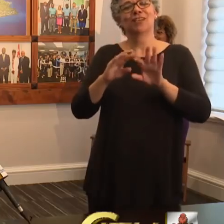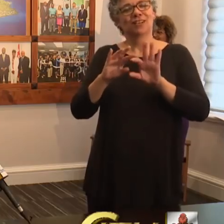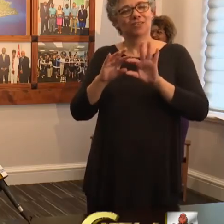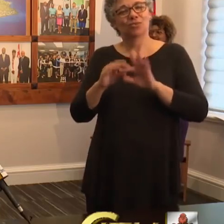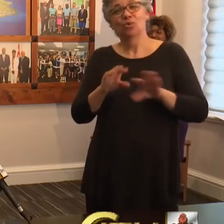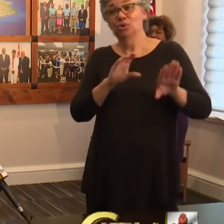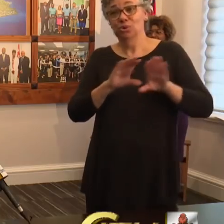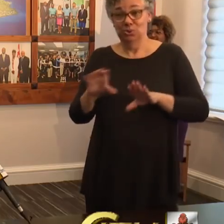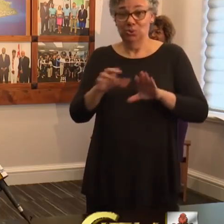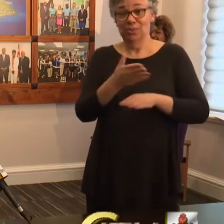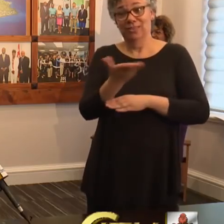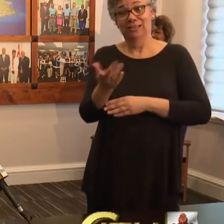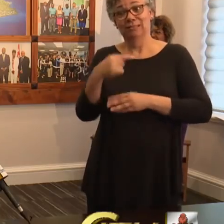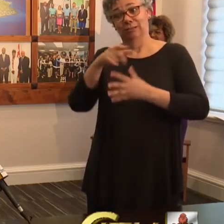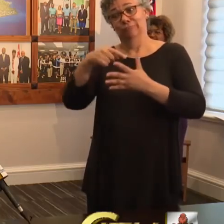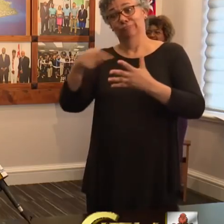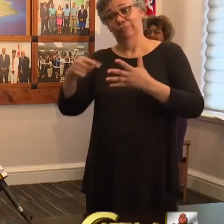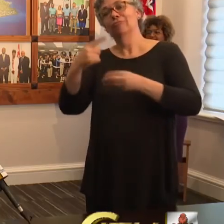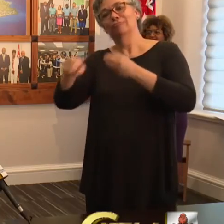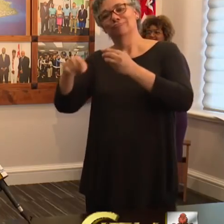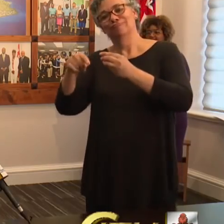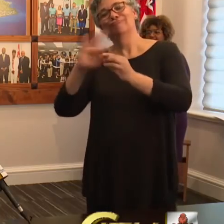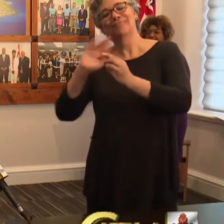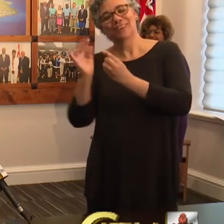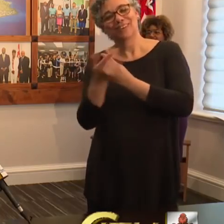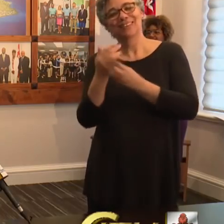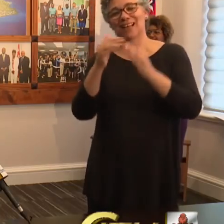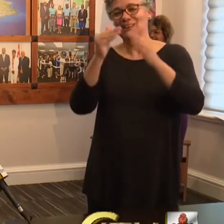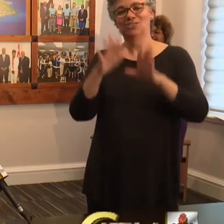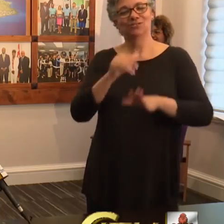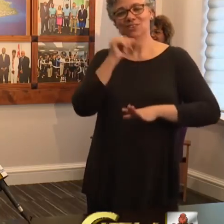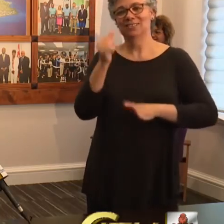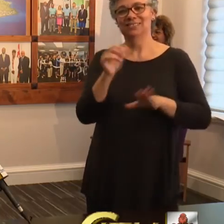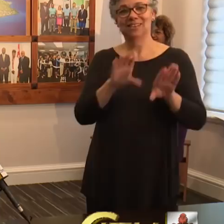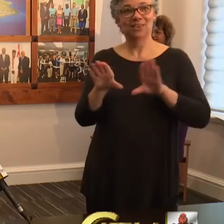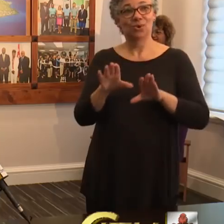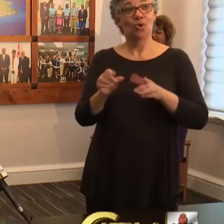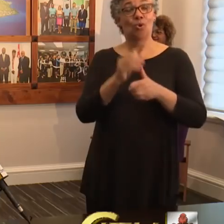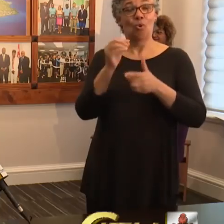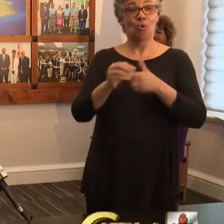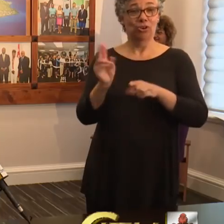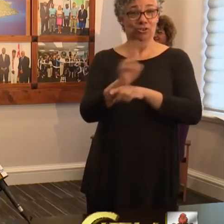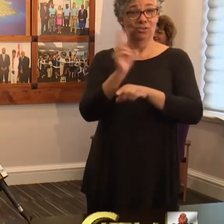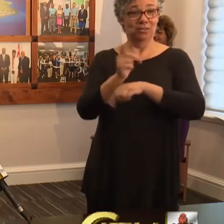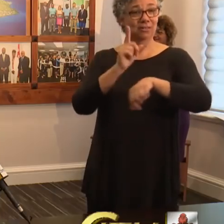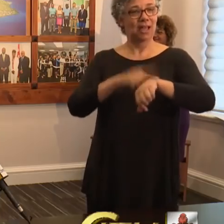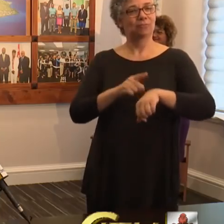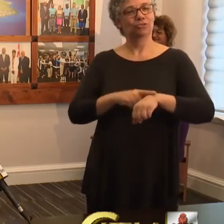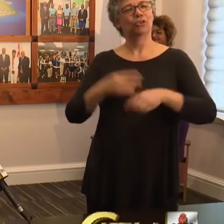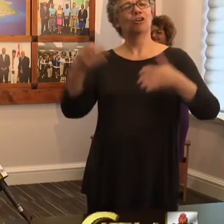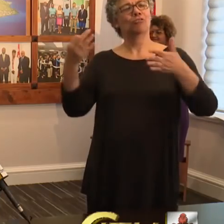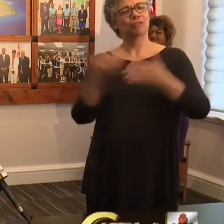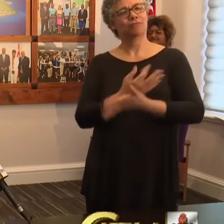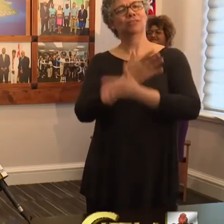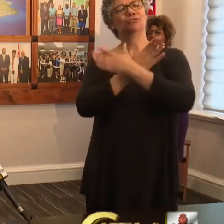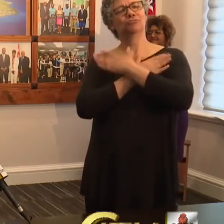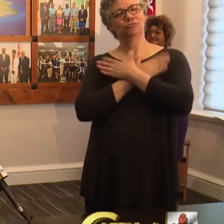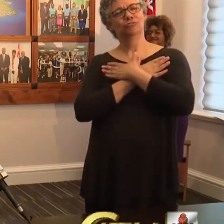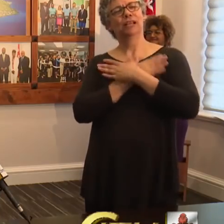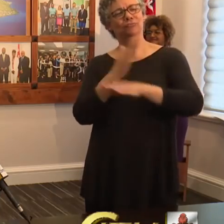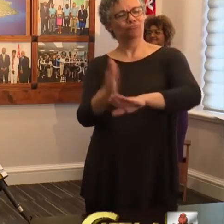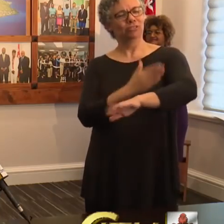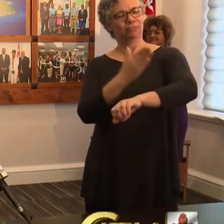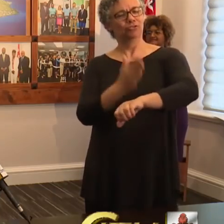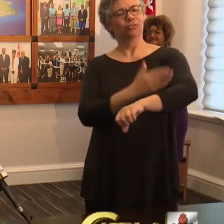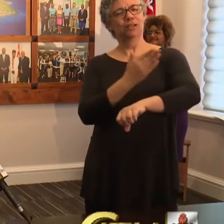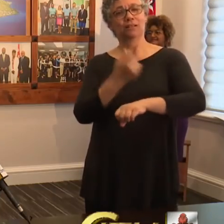around the house that you haven't had time to tackle or simply use this as a time to refresh renew and rejuvenate for the